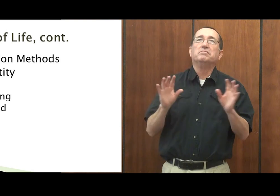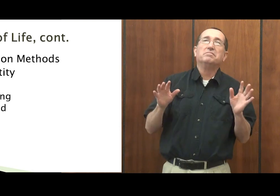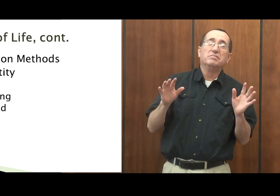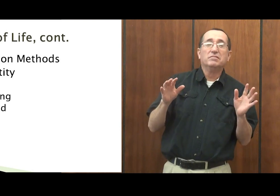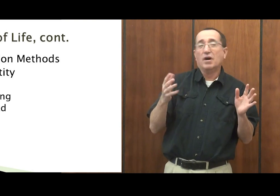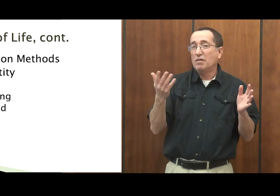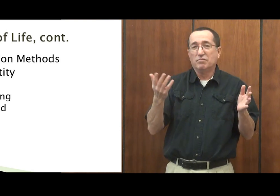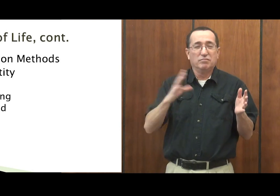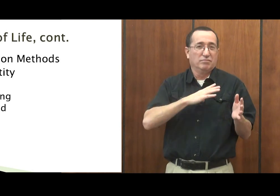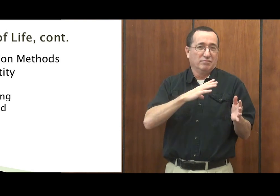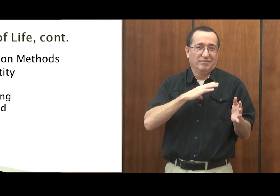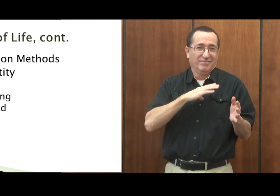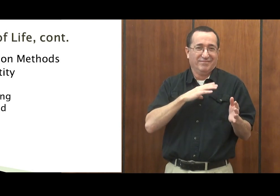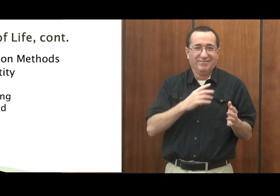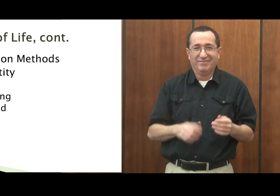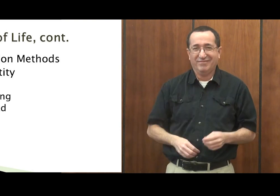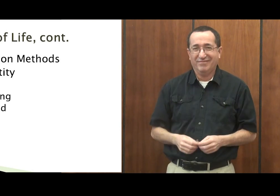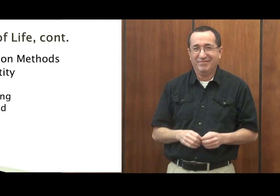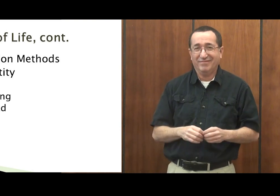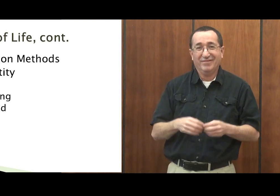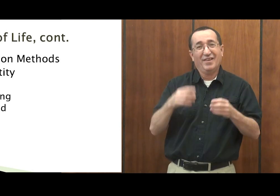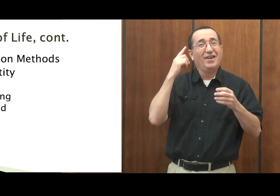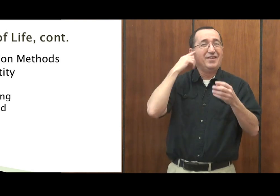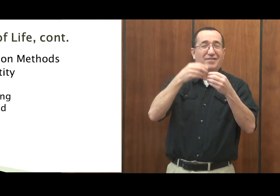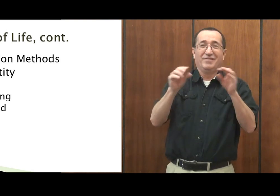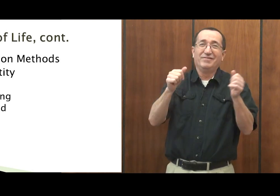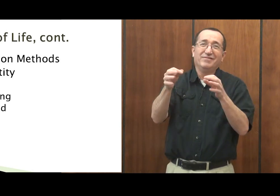deaf or anything like that. But however you want to identify yourself is fine.